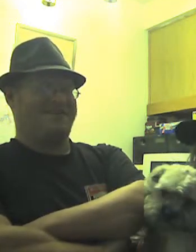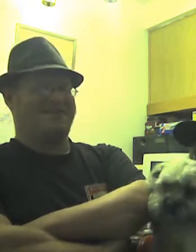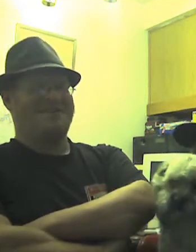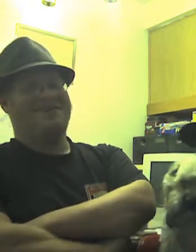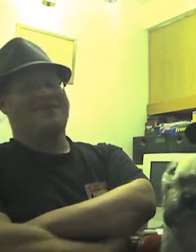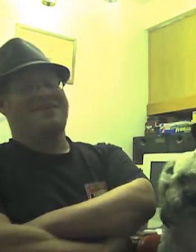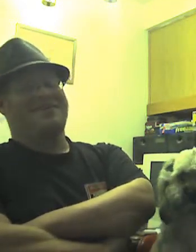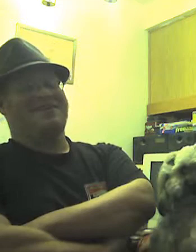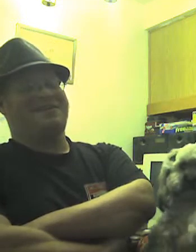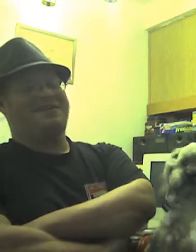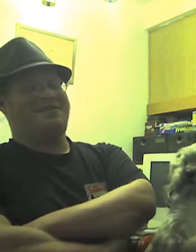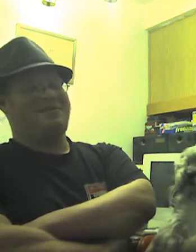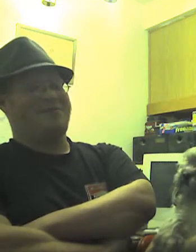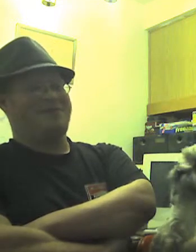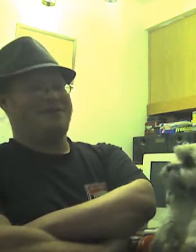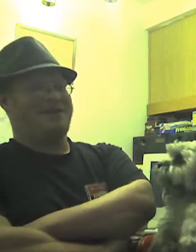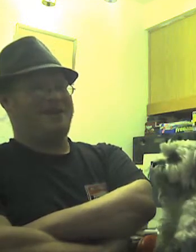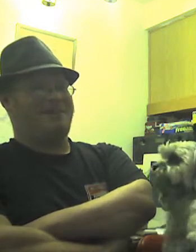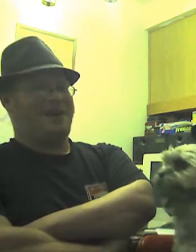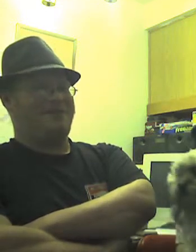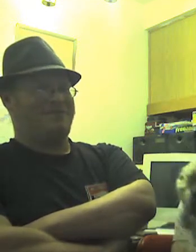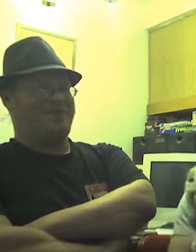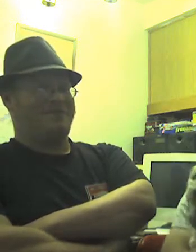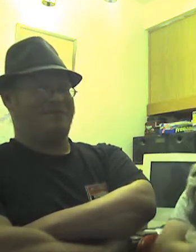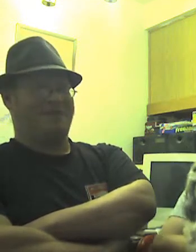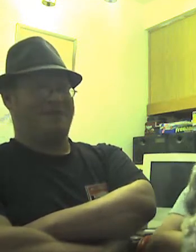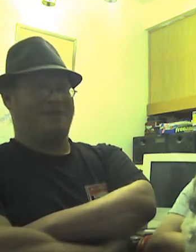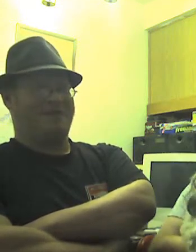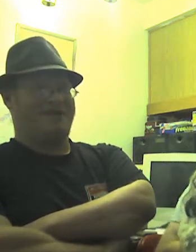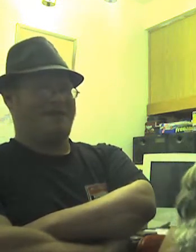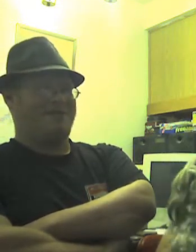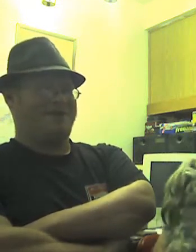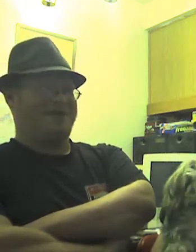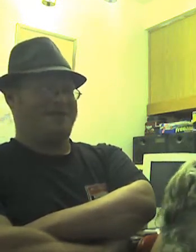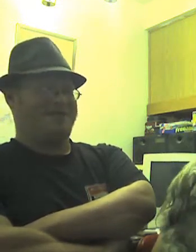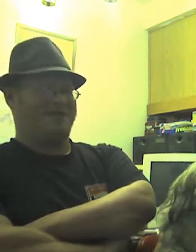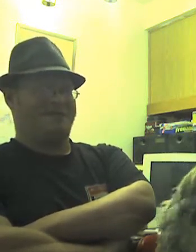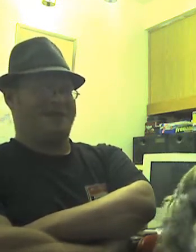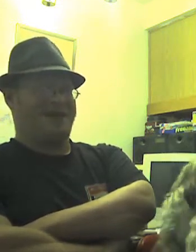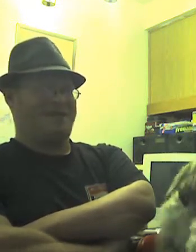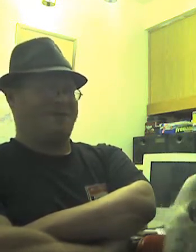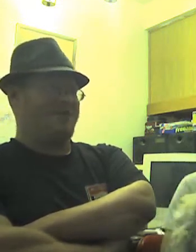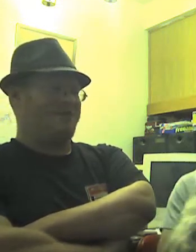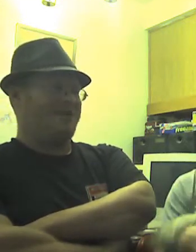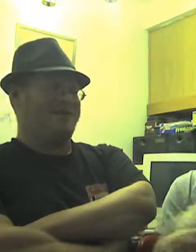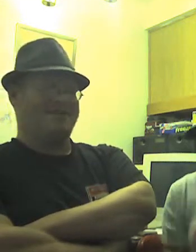the New England Patriots have won the game regardless of what the outcome was.